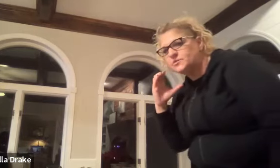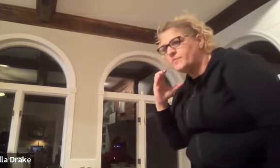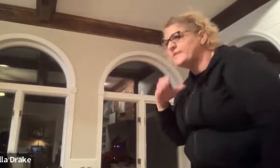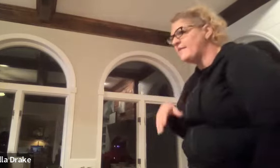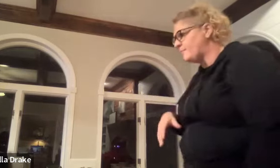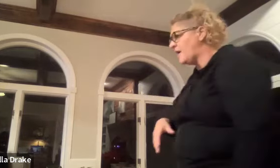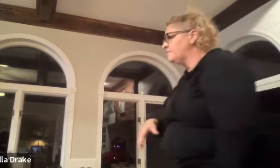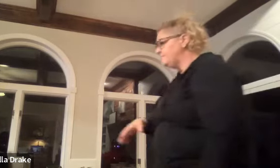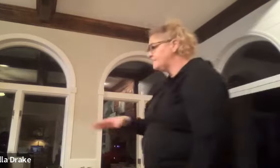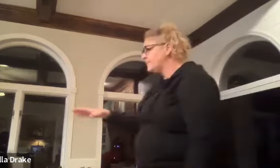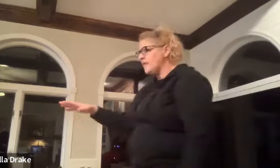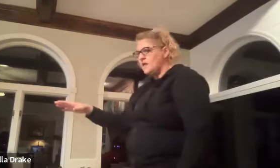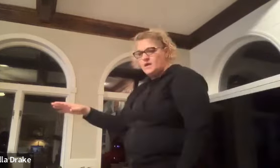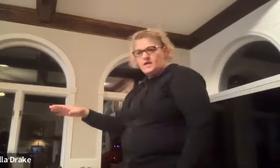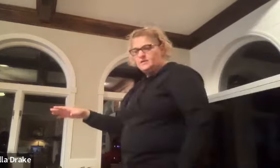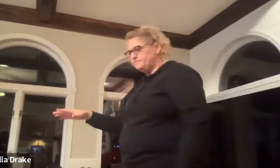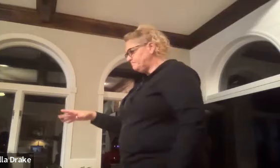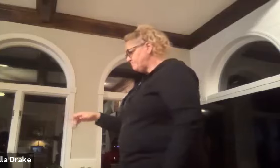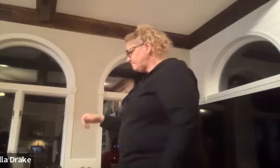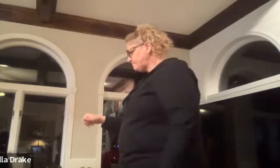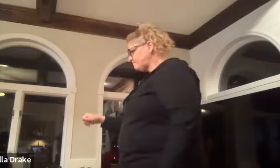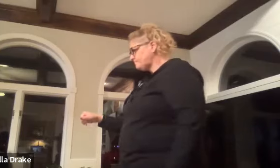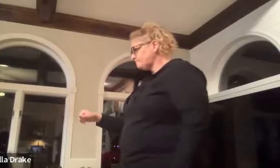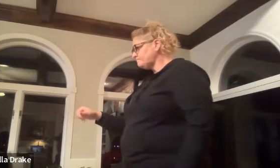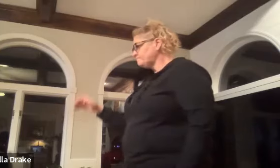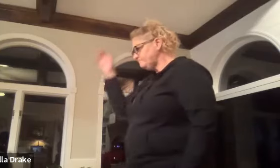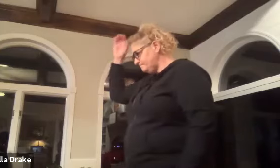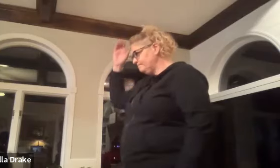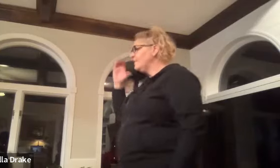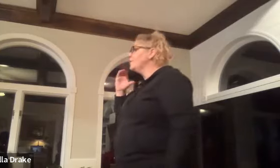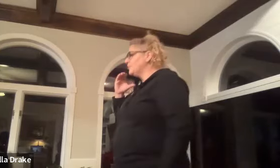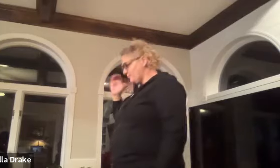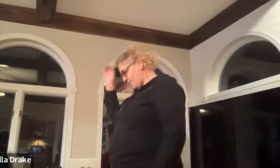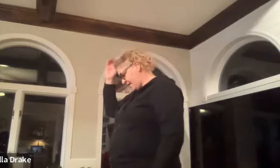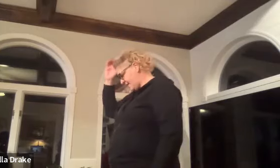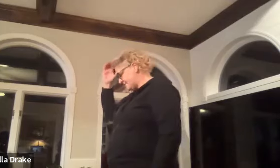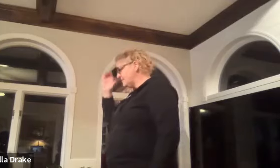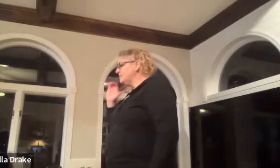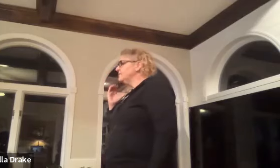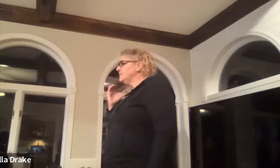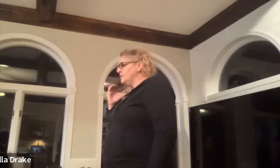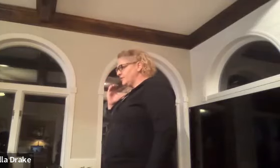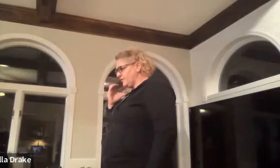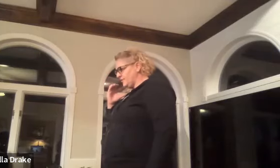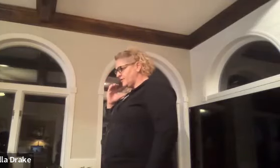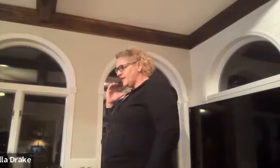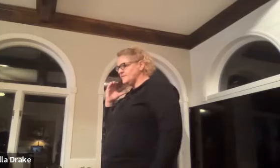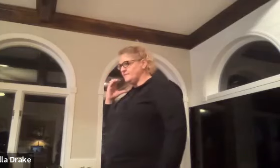be down at the bottom um boy cousin boy cousin girl cousin